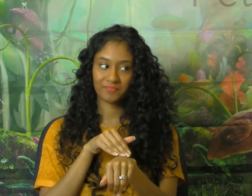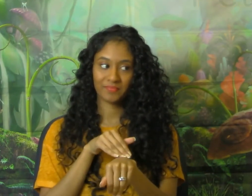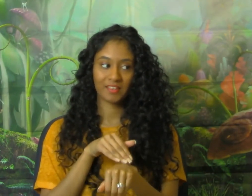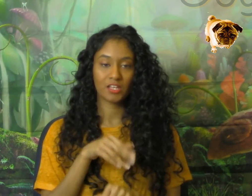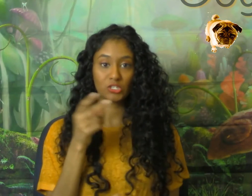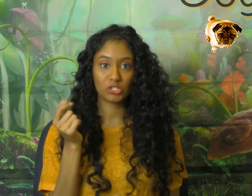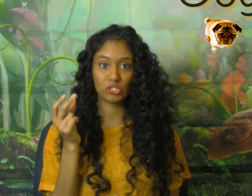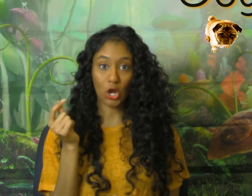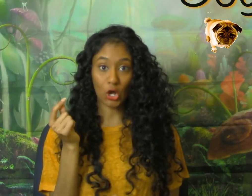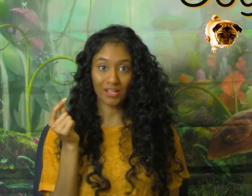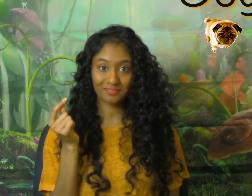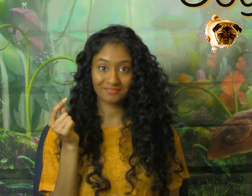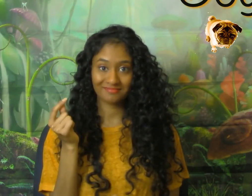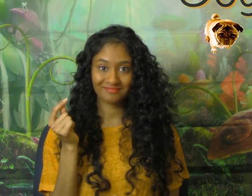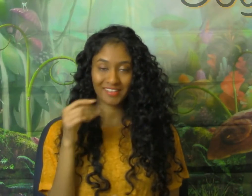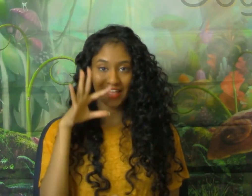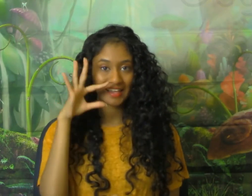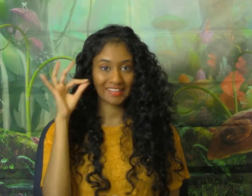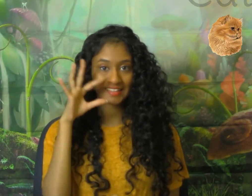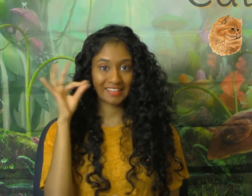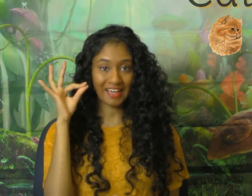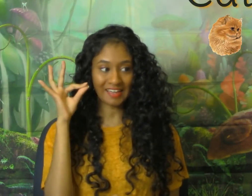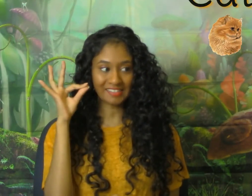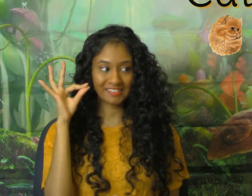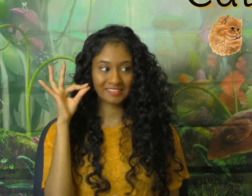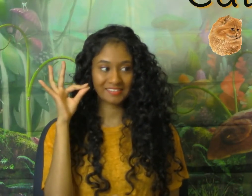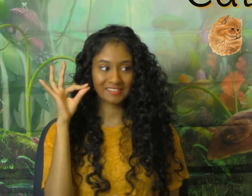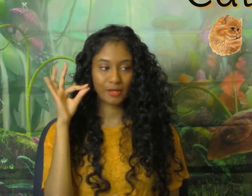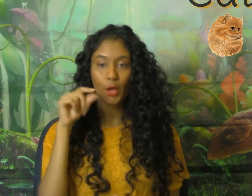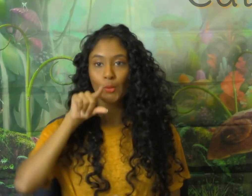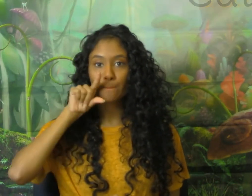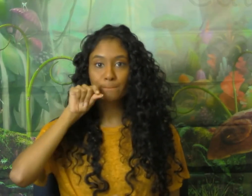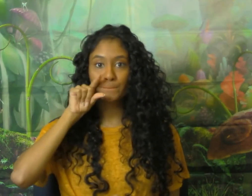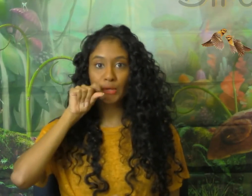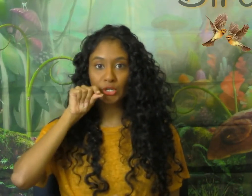pet, dog, cat, bird,